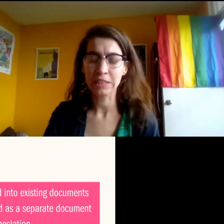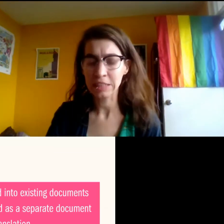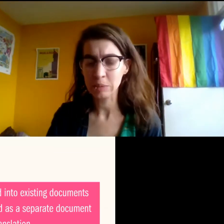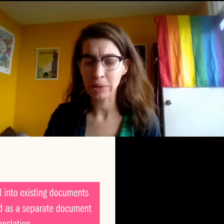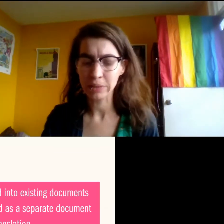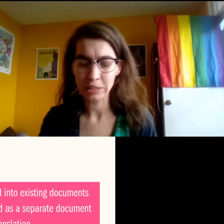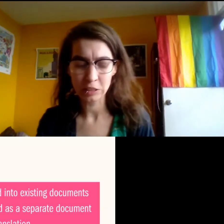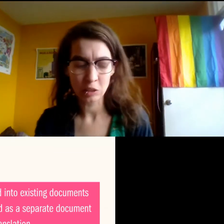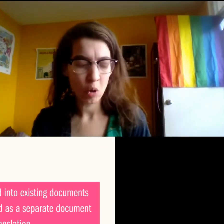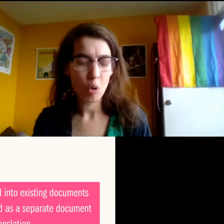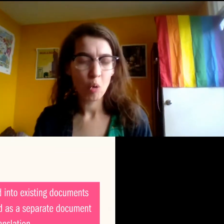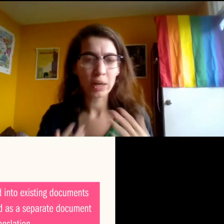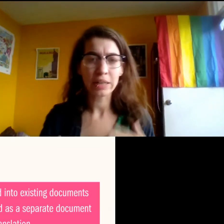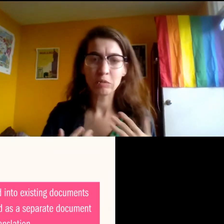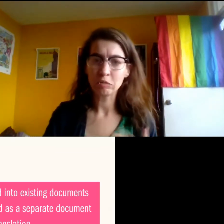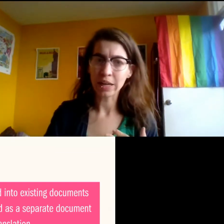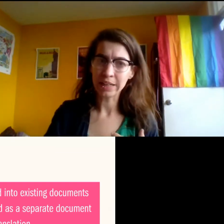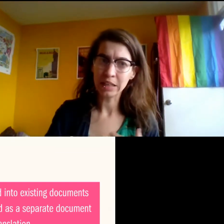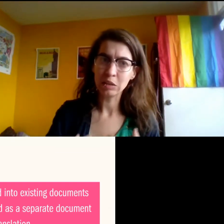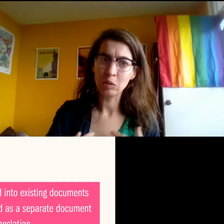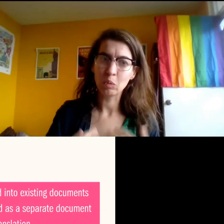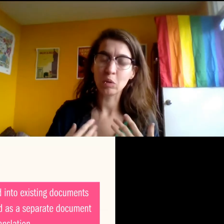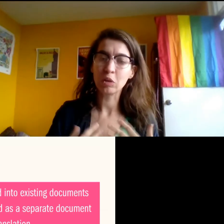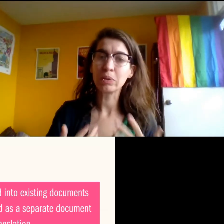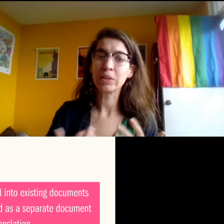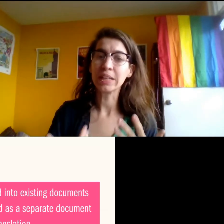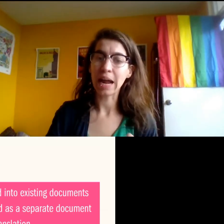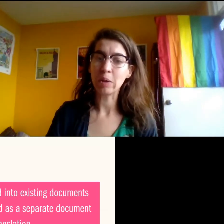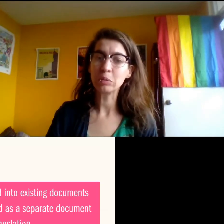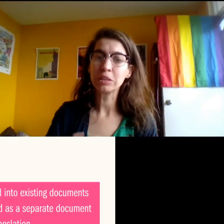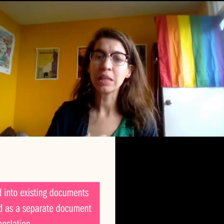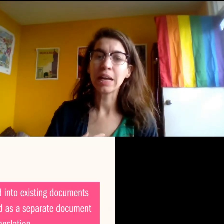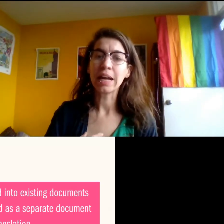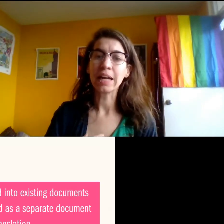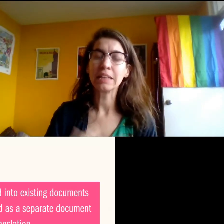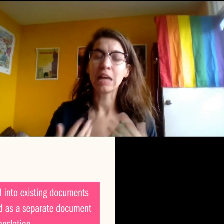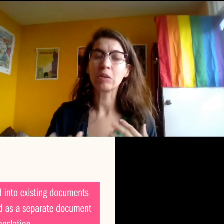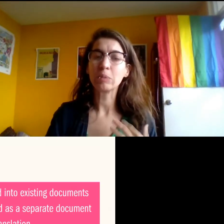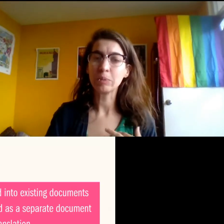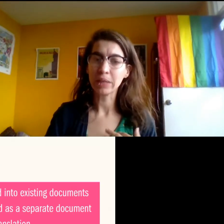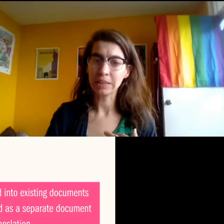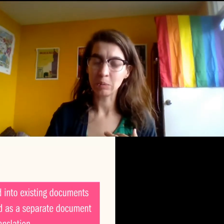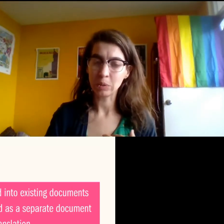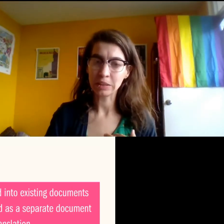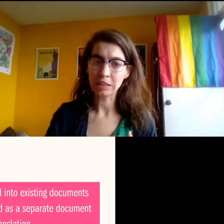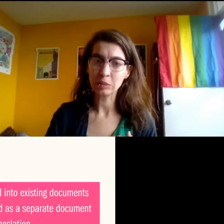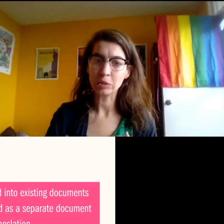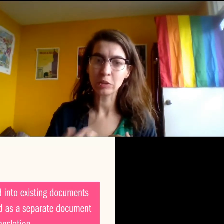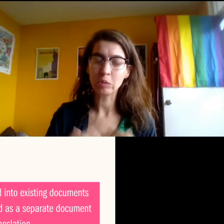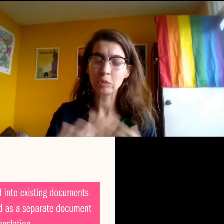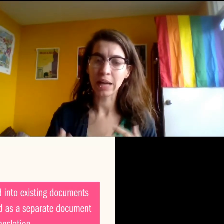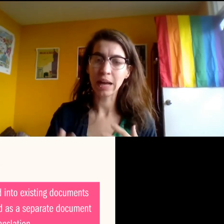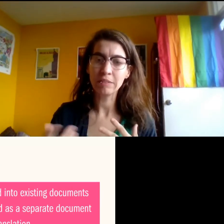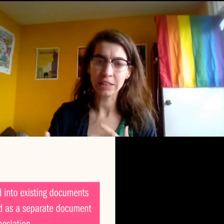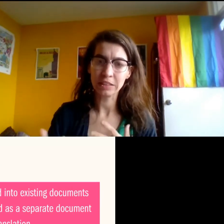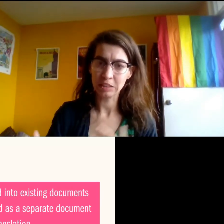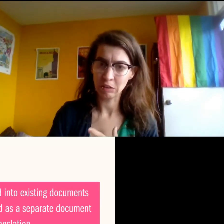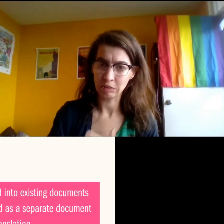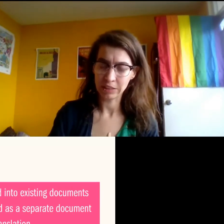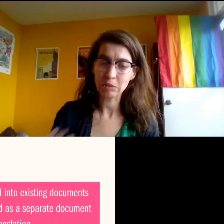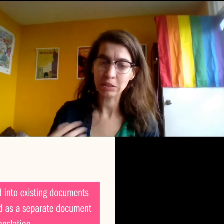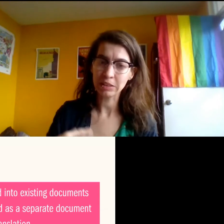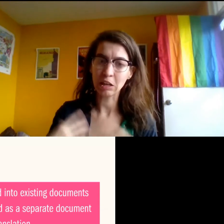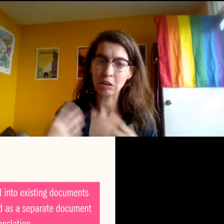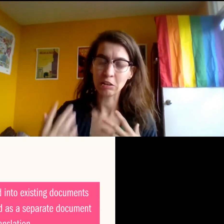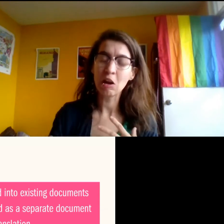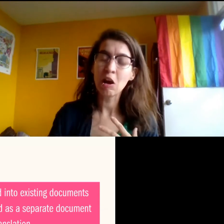to start thinking about is what kind of writing we're putting out and how can we make that more accessible? So if we have things that